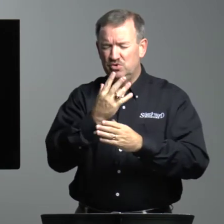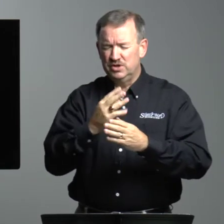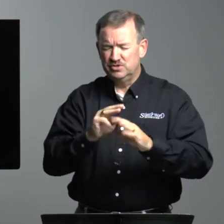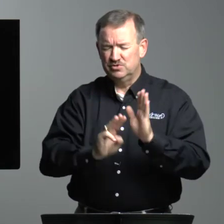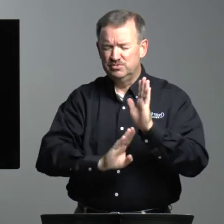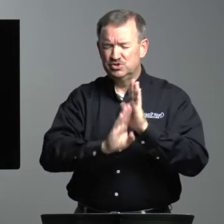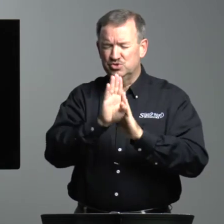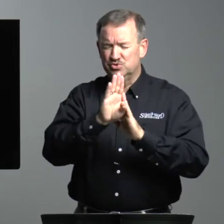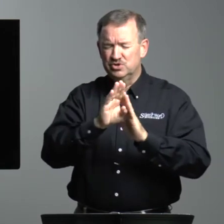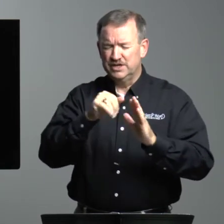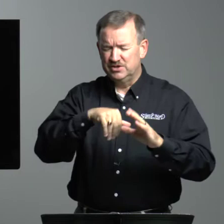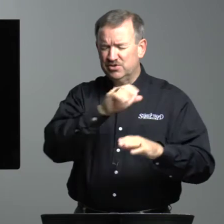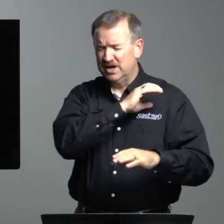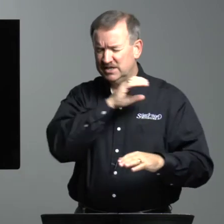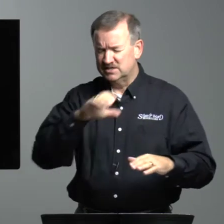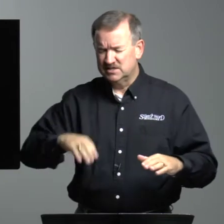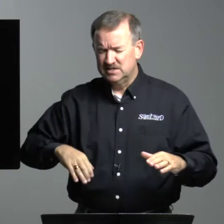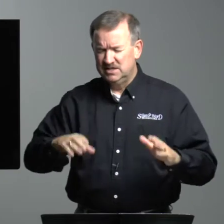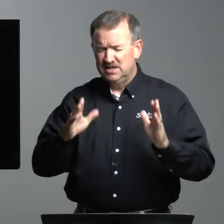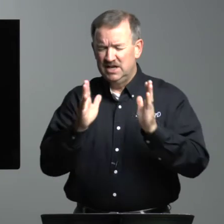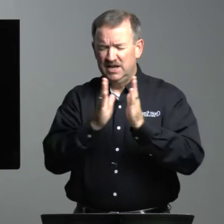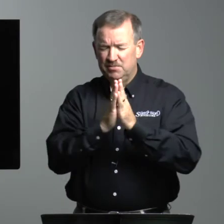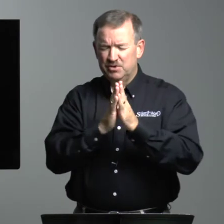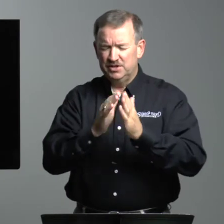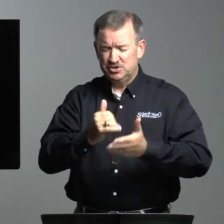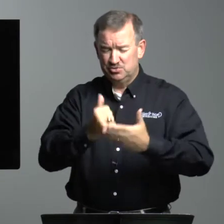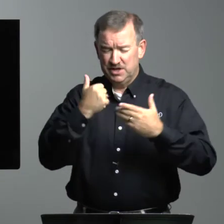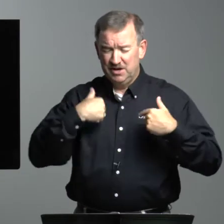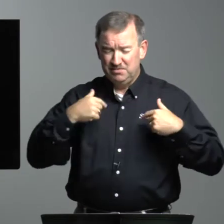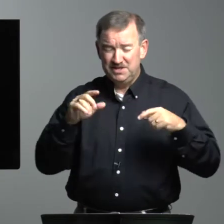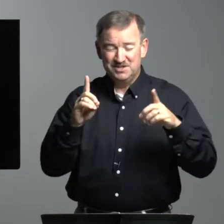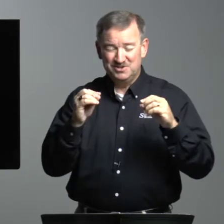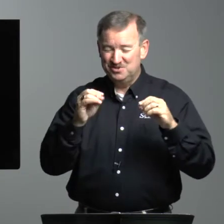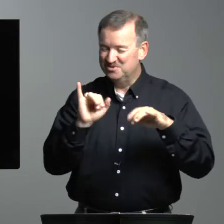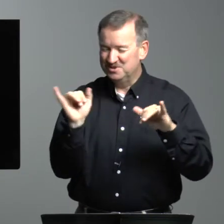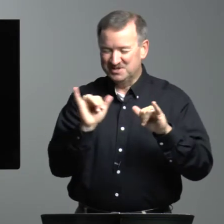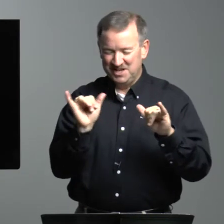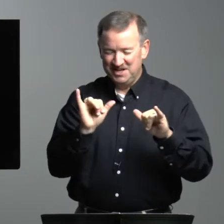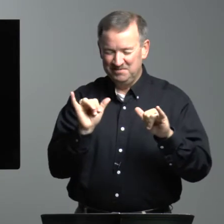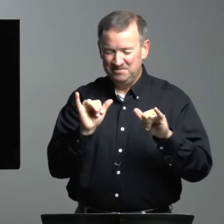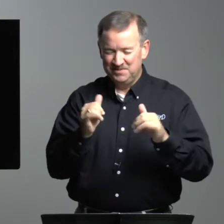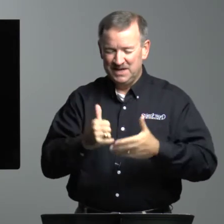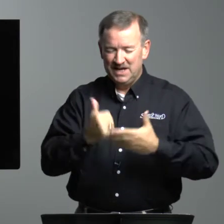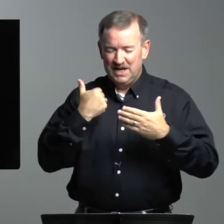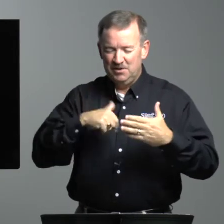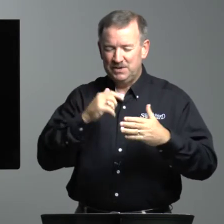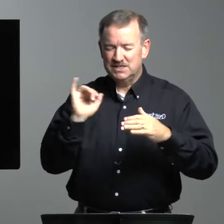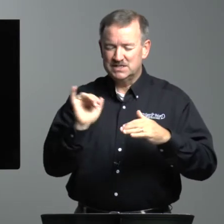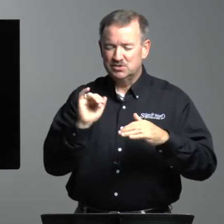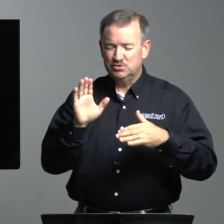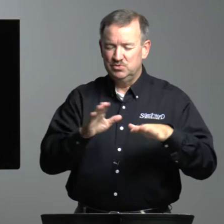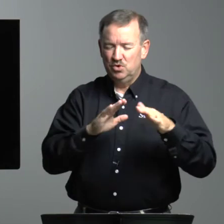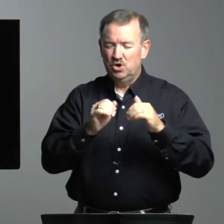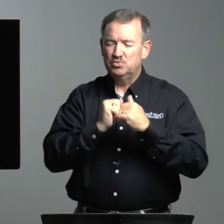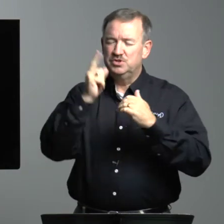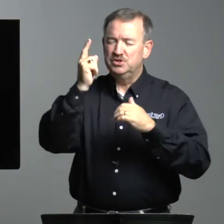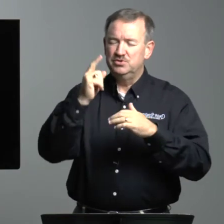and to mature in Christ. And I pray that you would help me to do the same. Help us as we walk with you